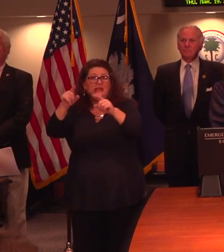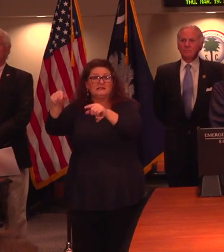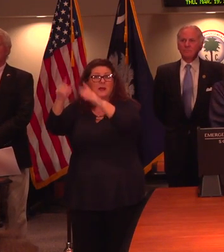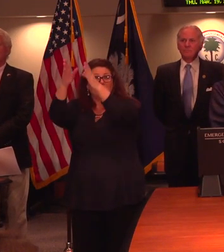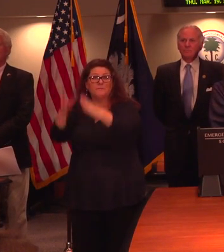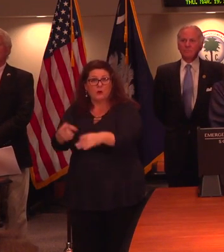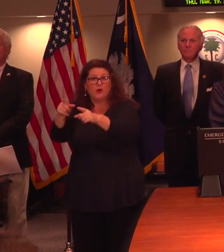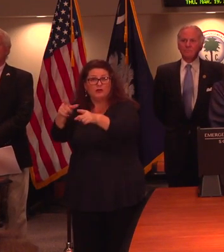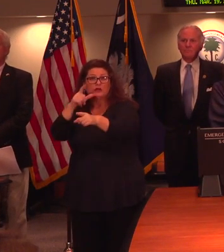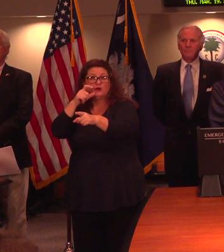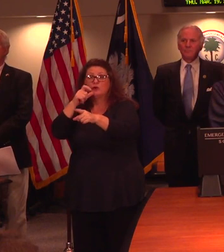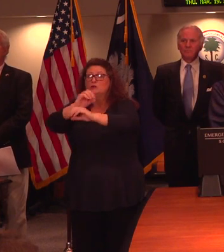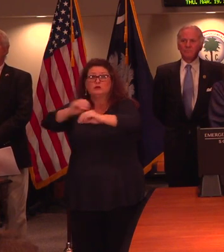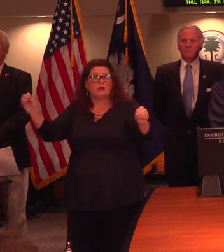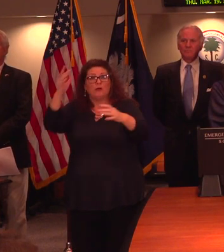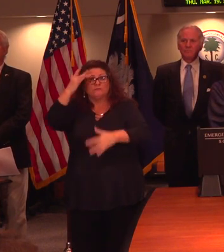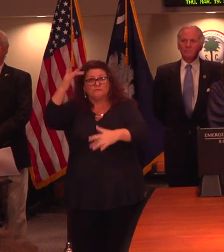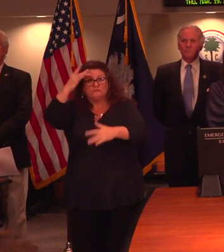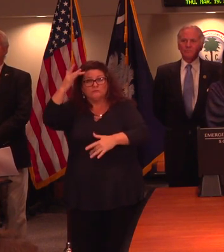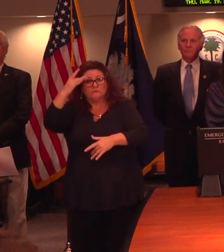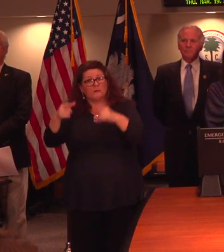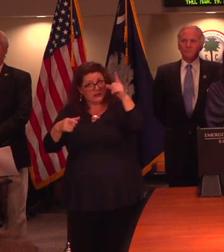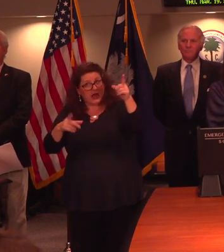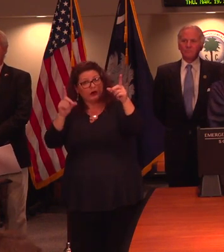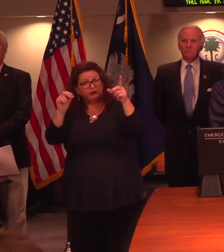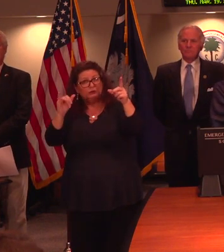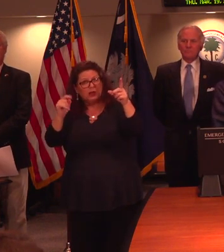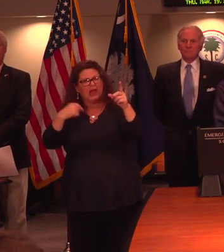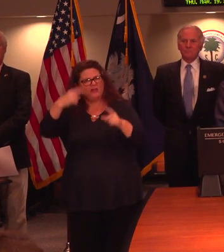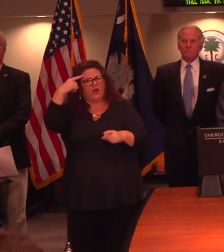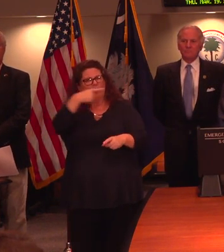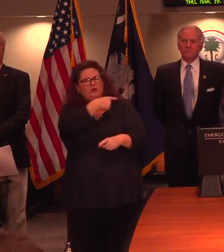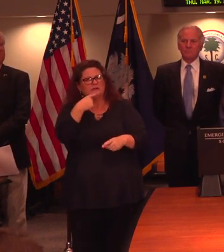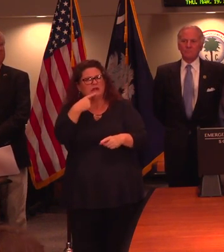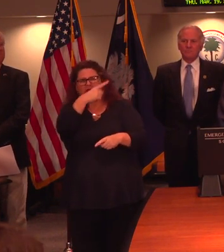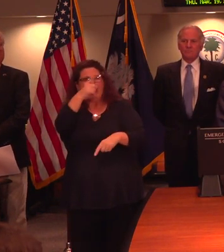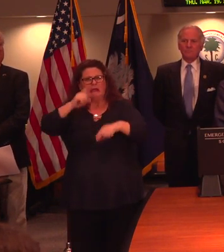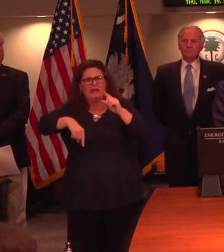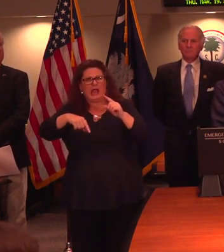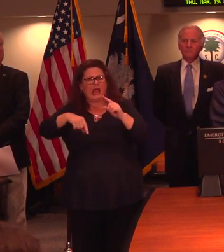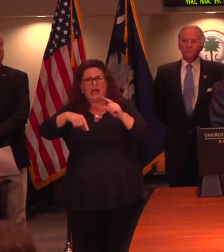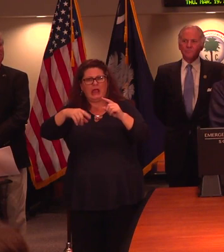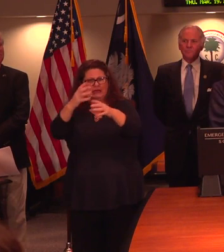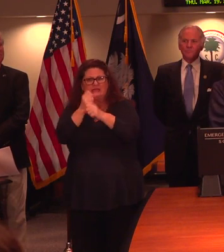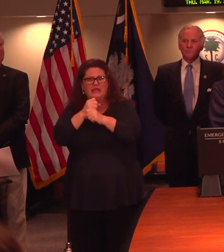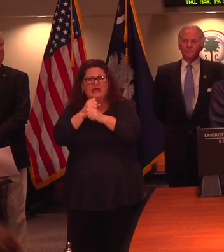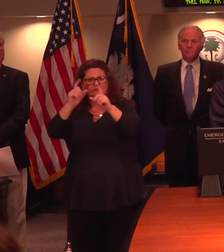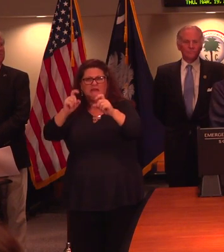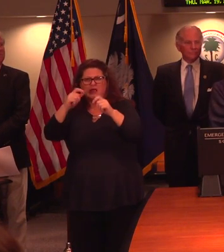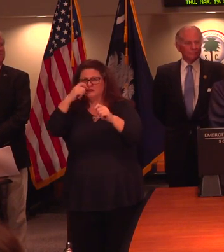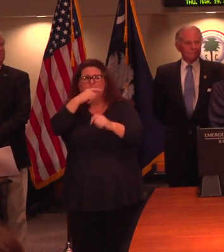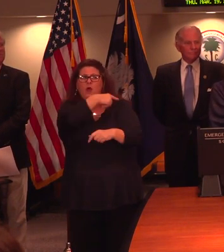been screened for people who didn't have symptoms and just wanted it? I thought you guys have been discouraging that since day one here. We continue to